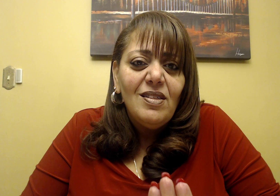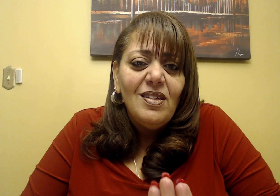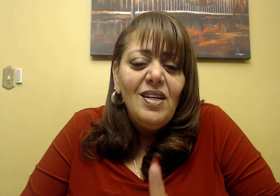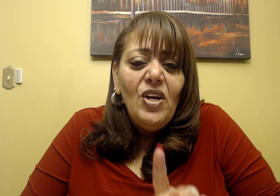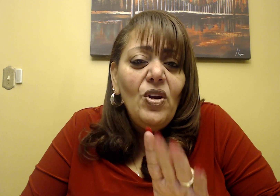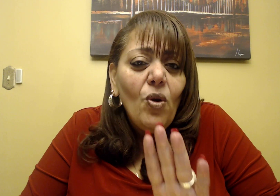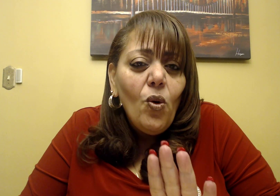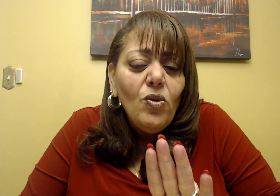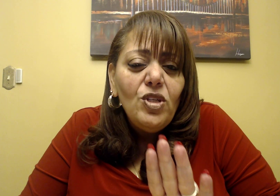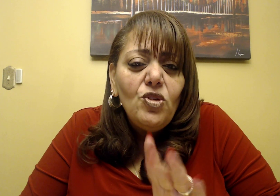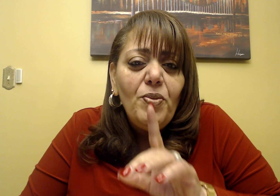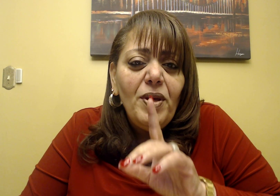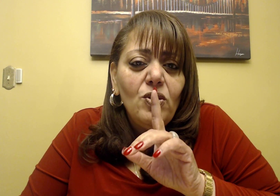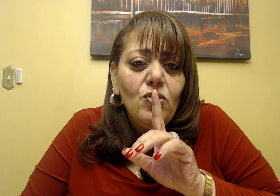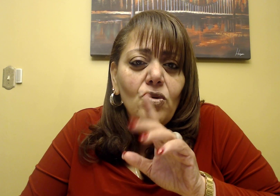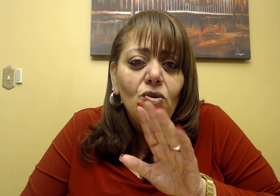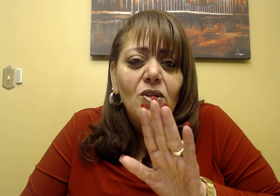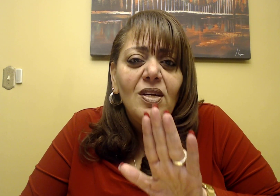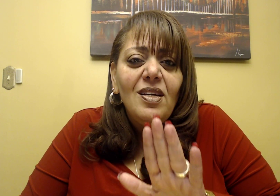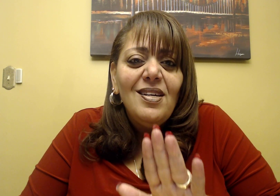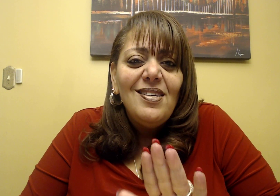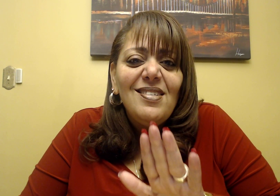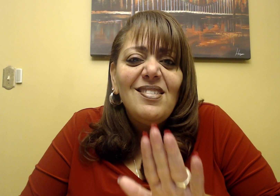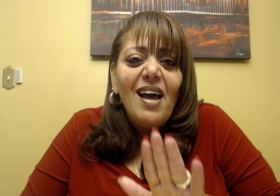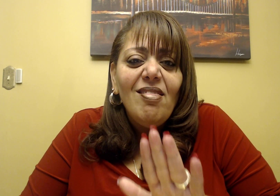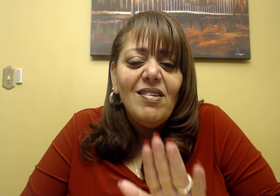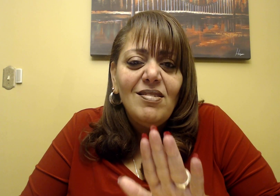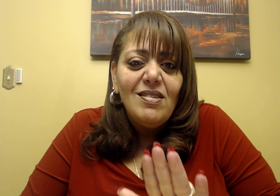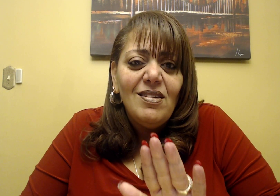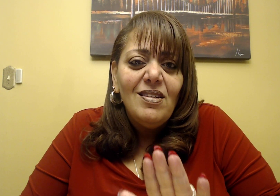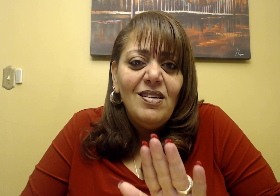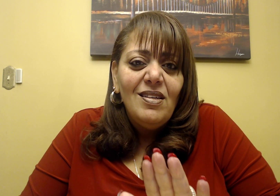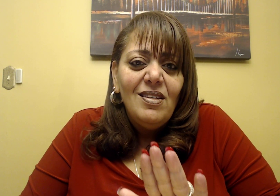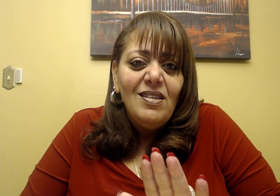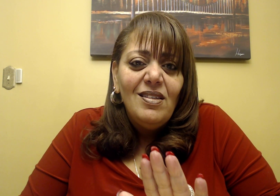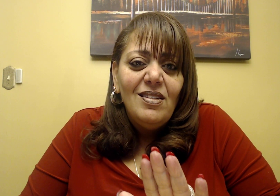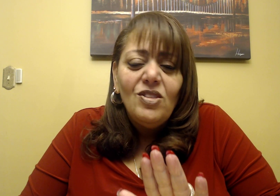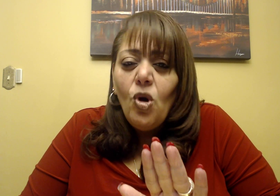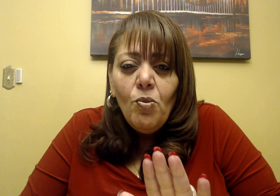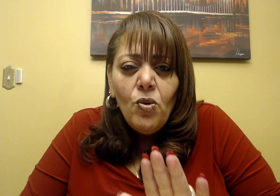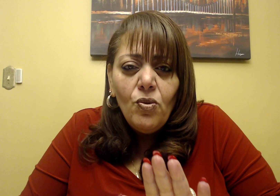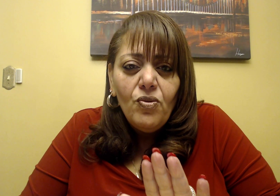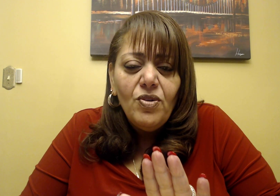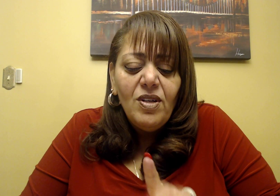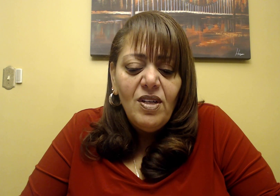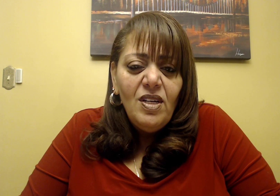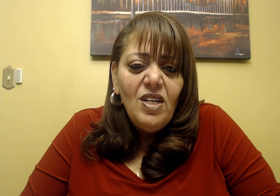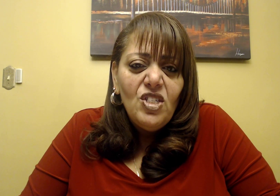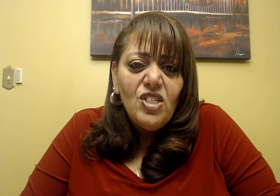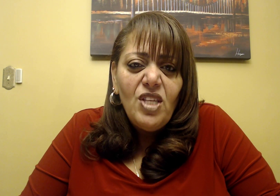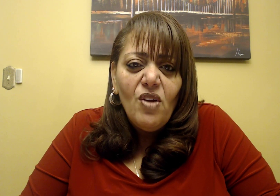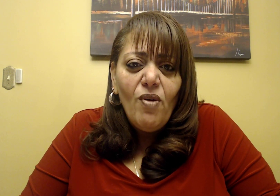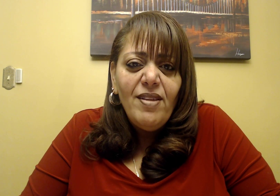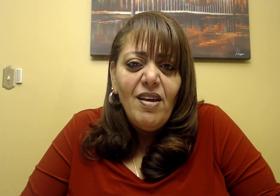You need only to be silent. Don't move. Just stand right there